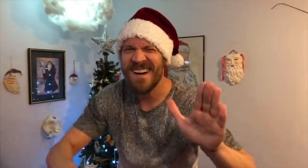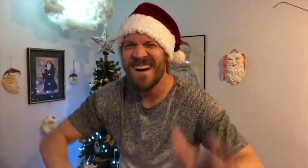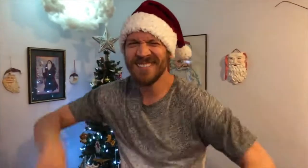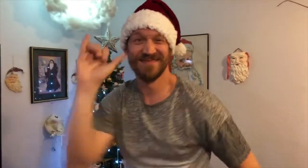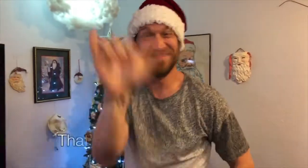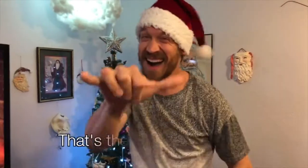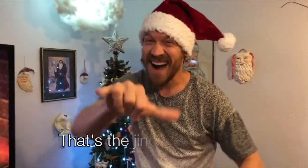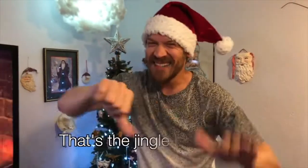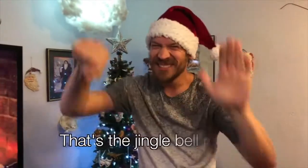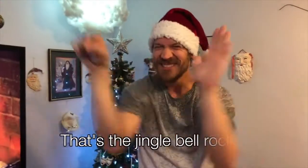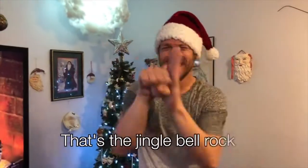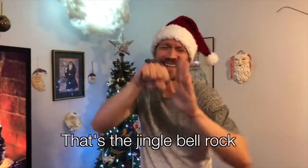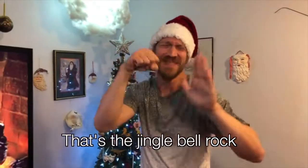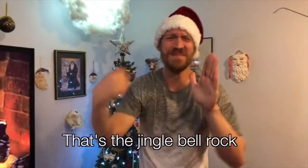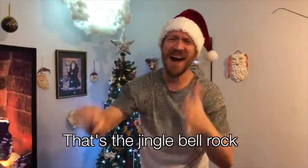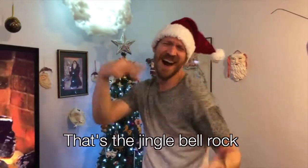That's the Jingle Bell